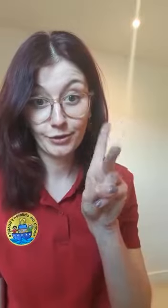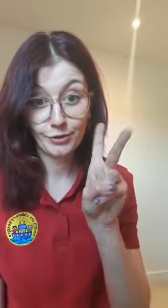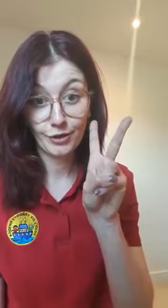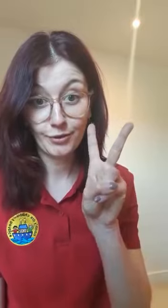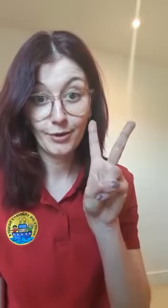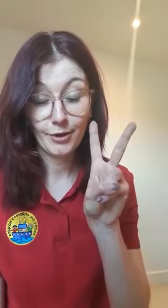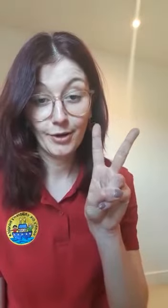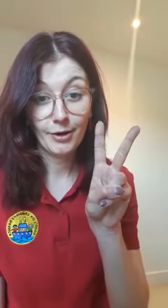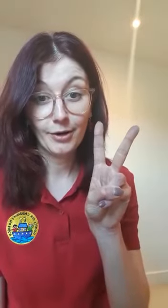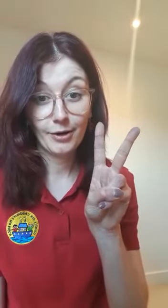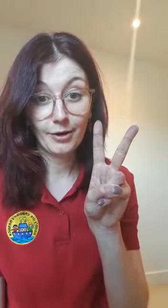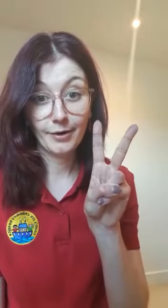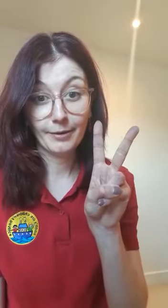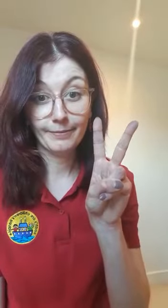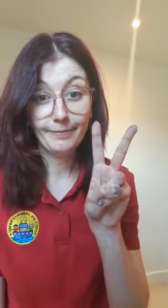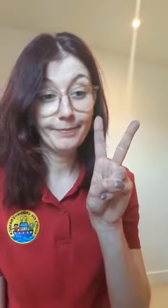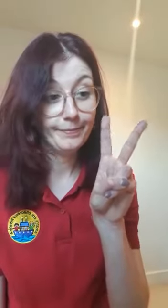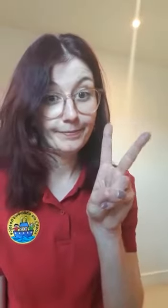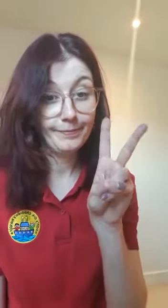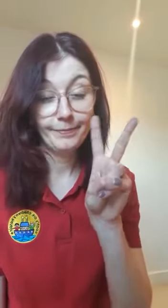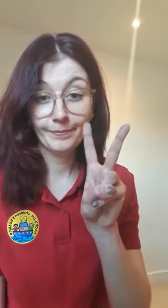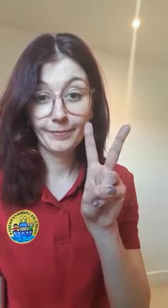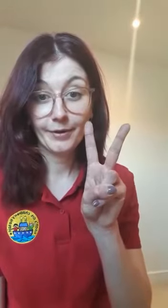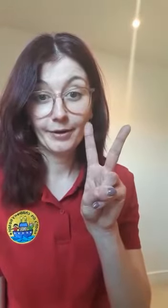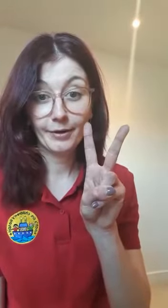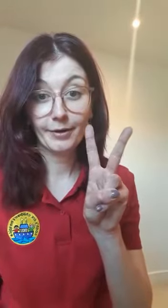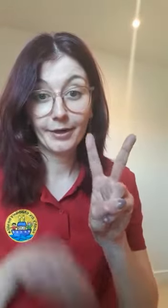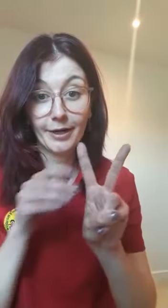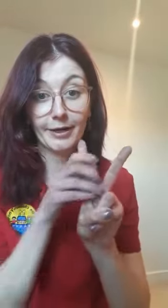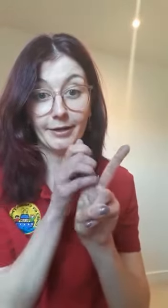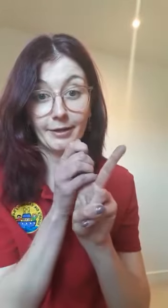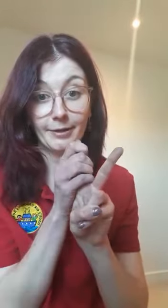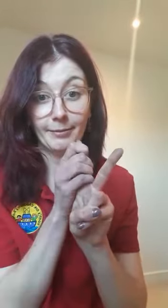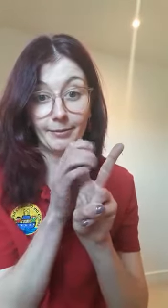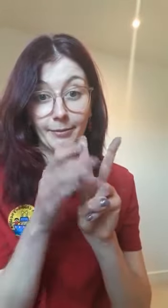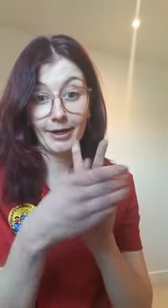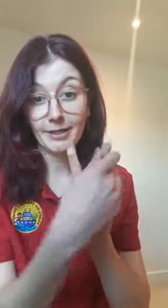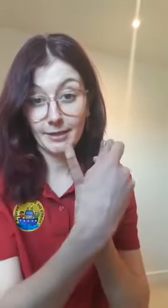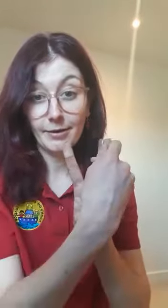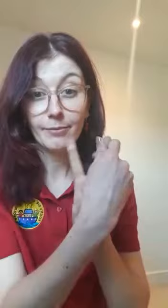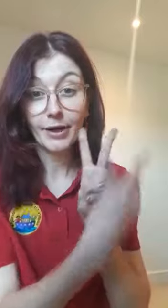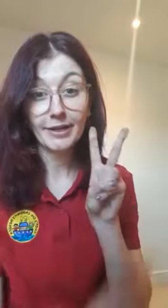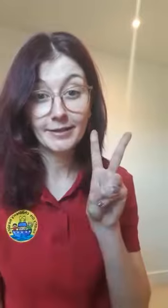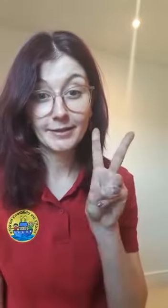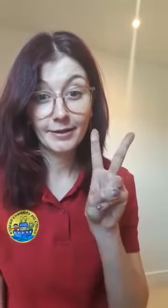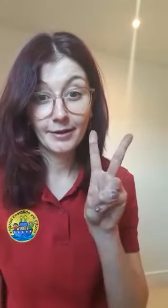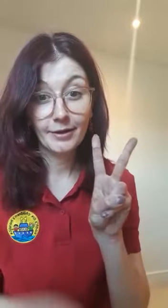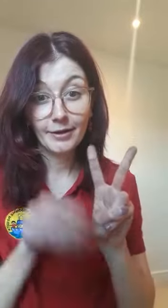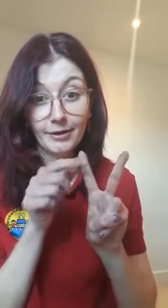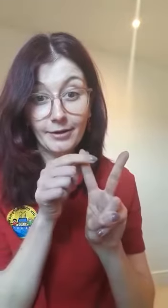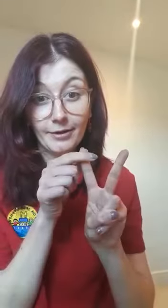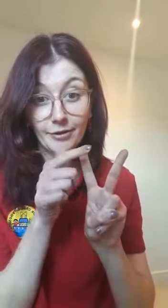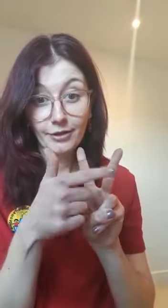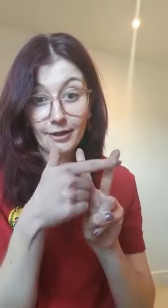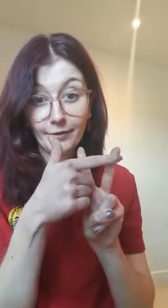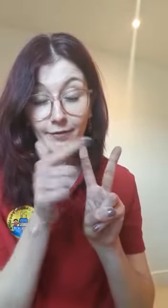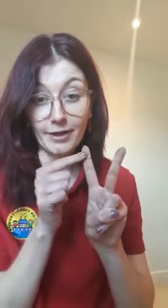two, or a hmm, hmm, or a press, press. Just a little feel,